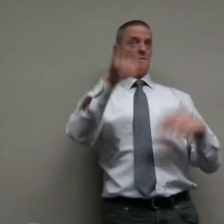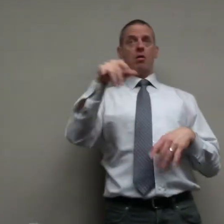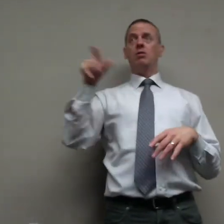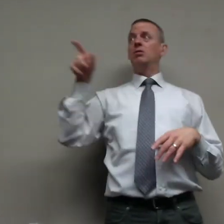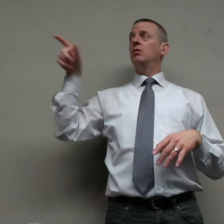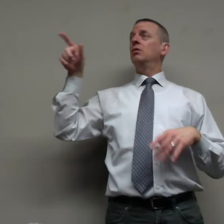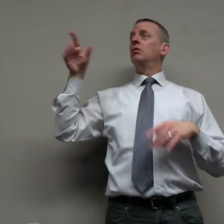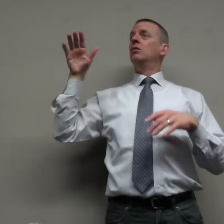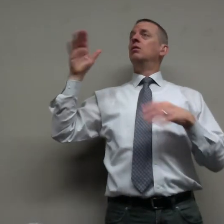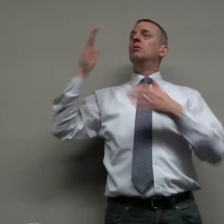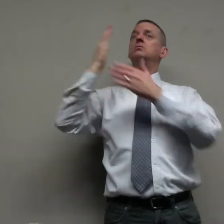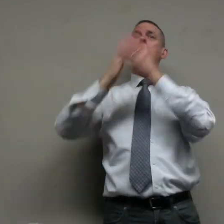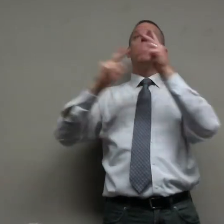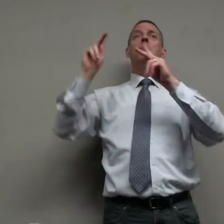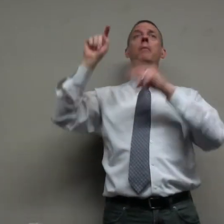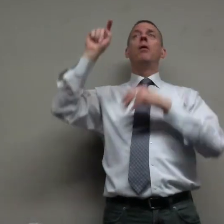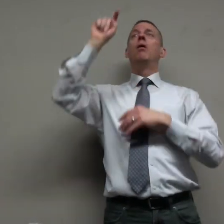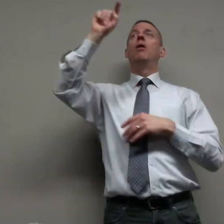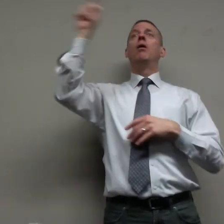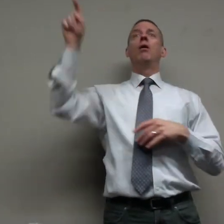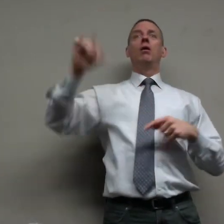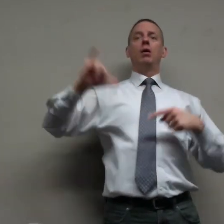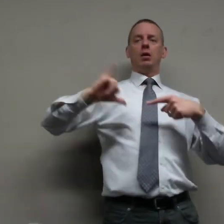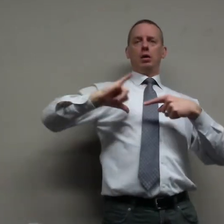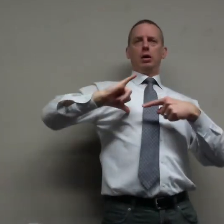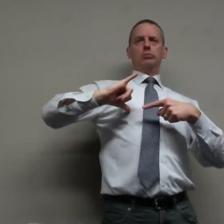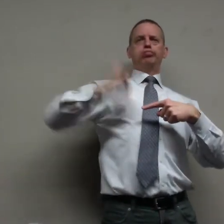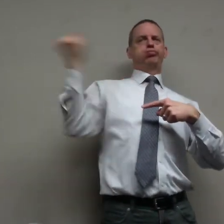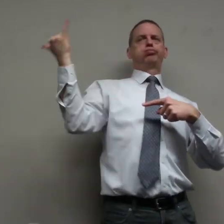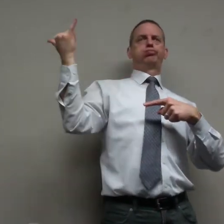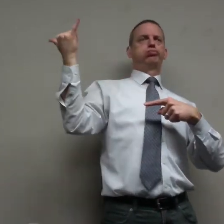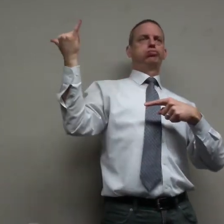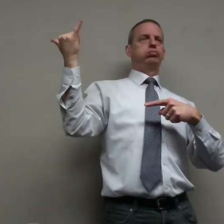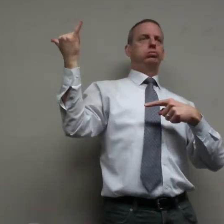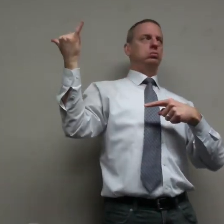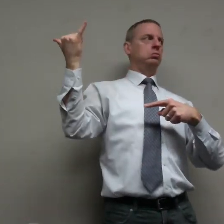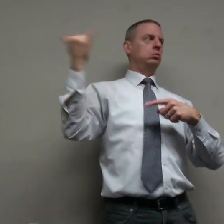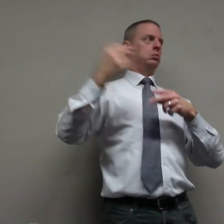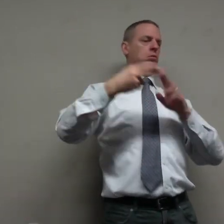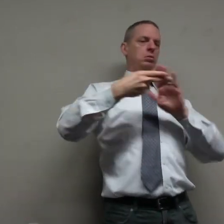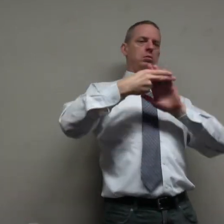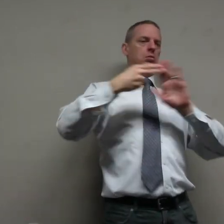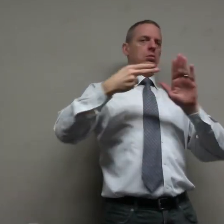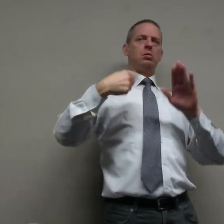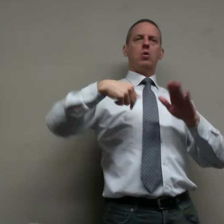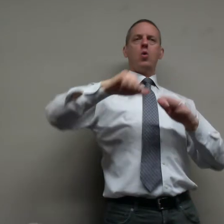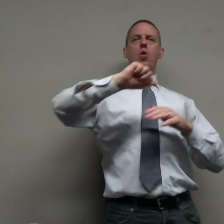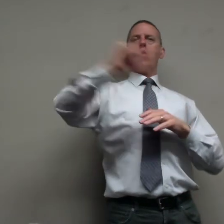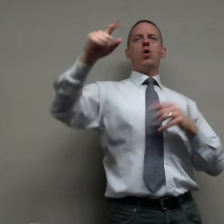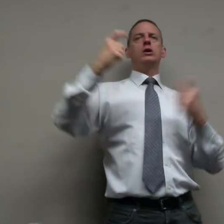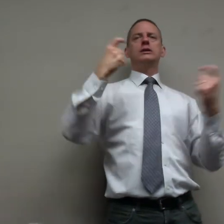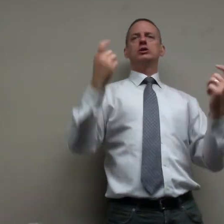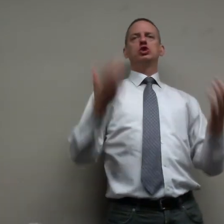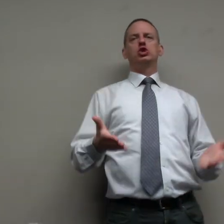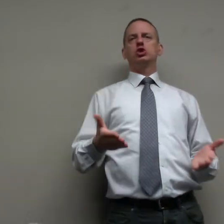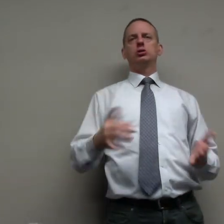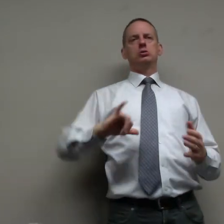I'll let you know that some people say